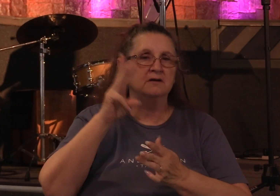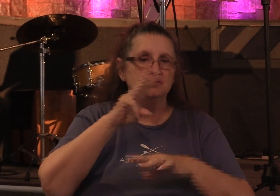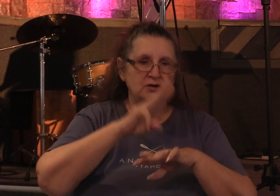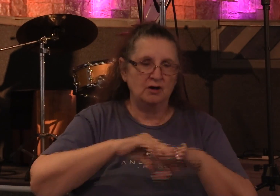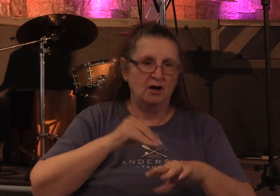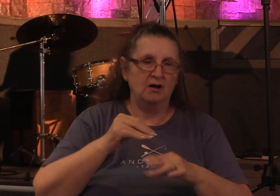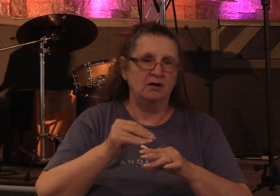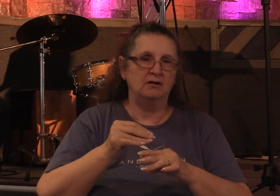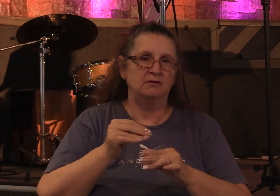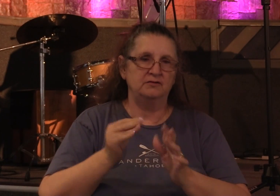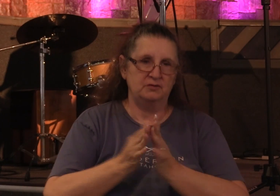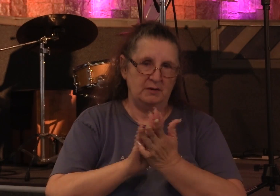another as Christ loved you.